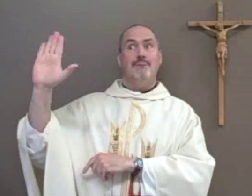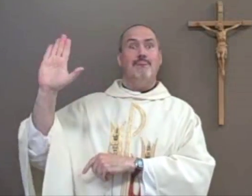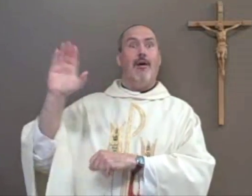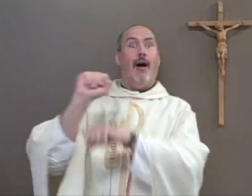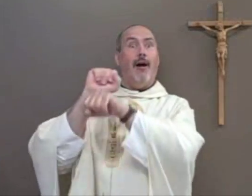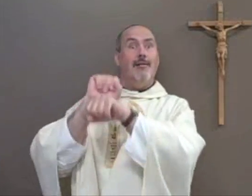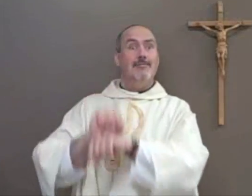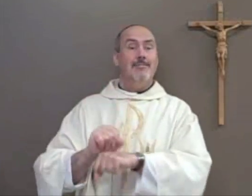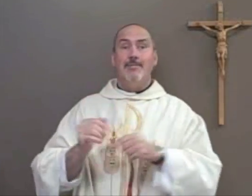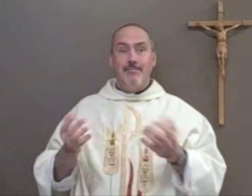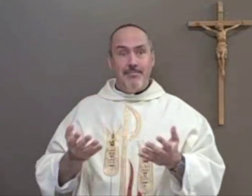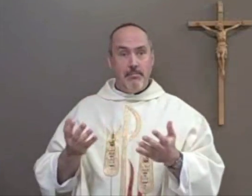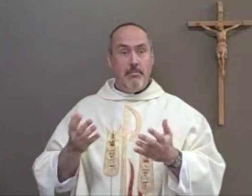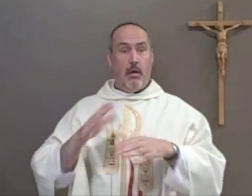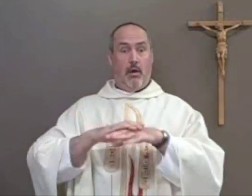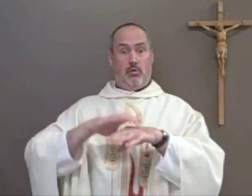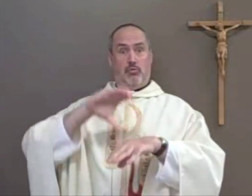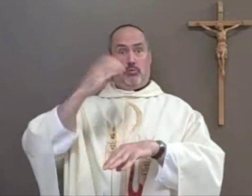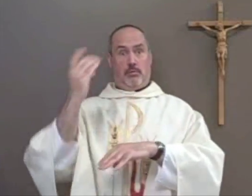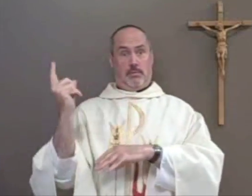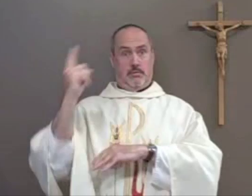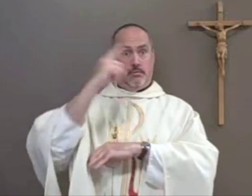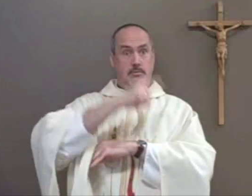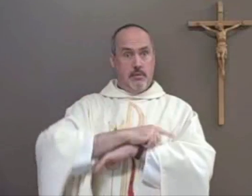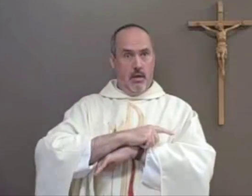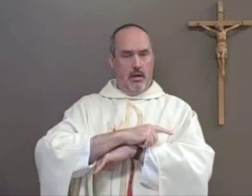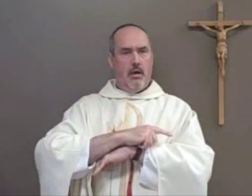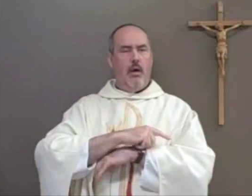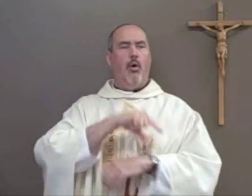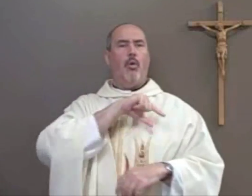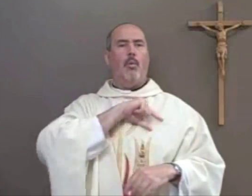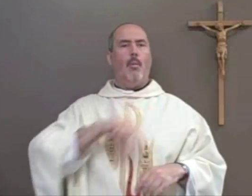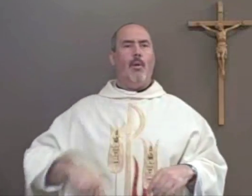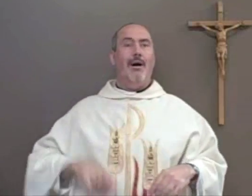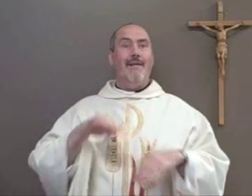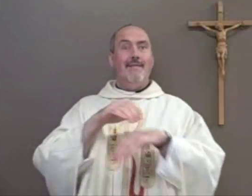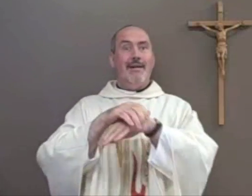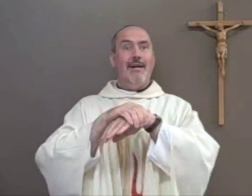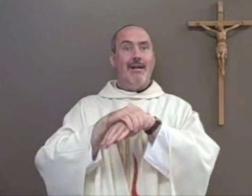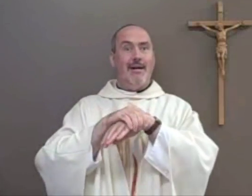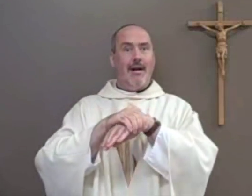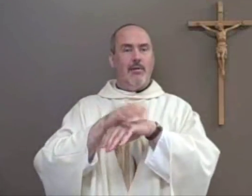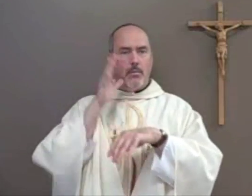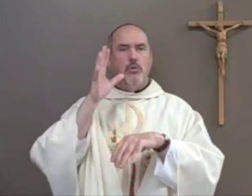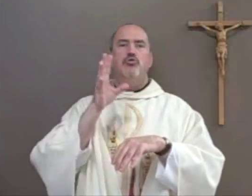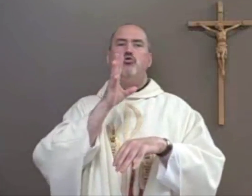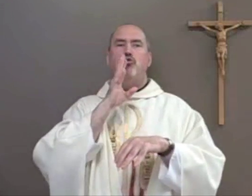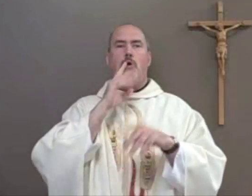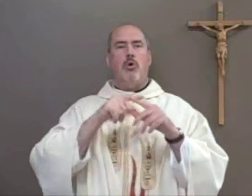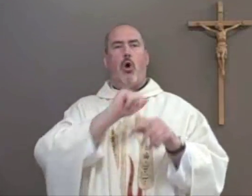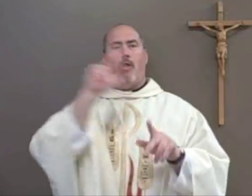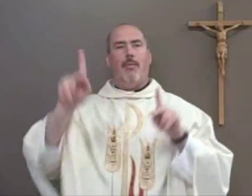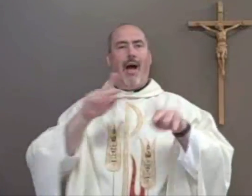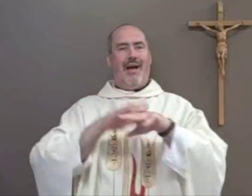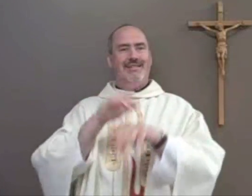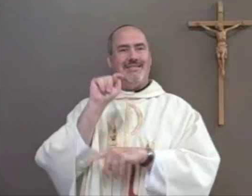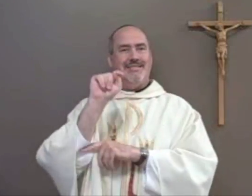and one of their traditions there on Christmas Day is that the Queen of England addresses her